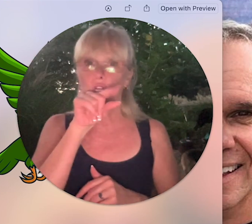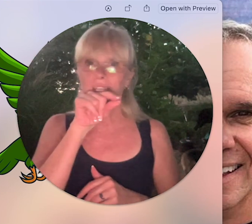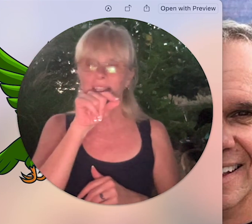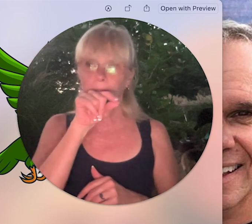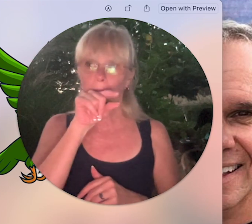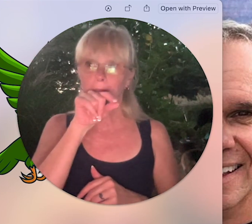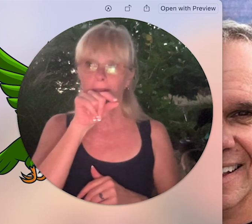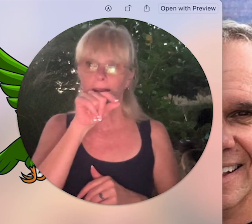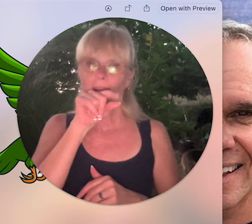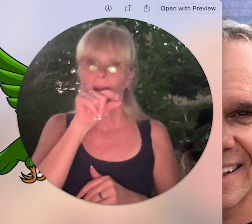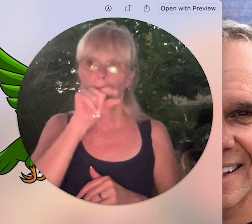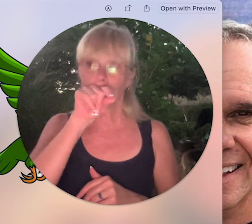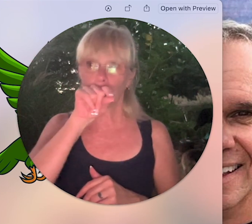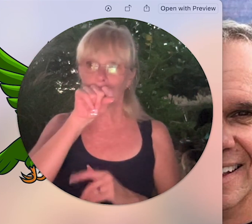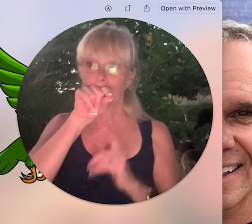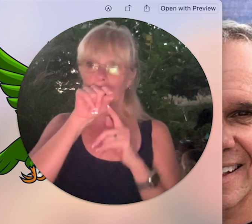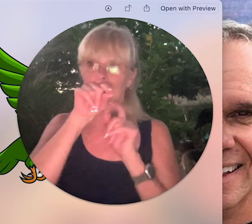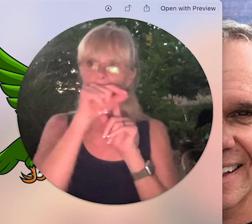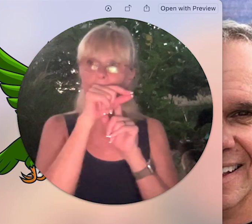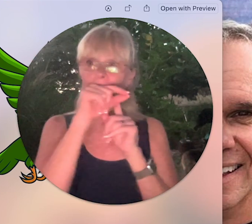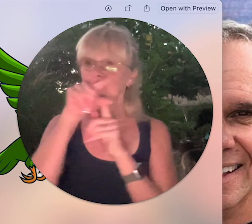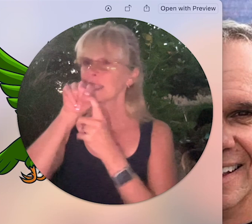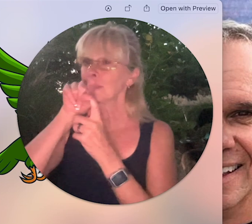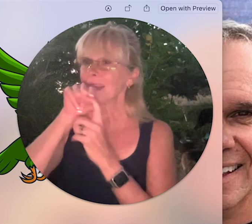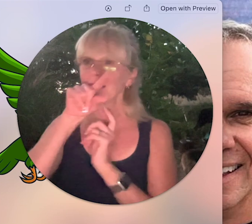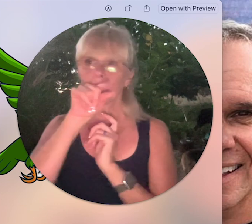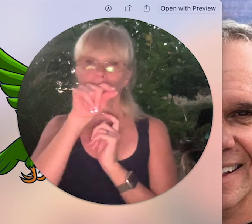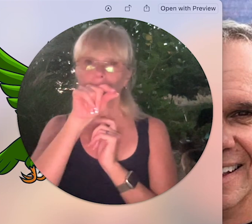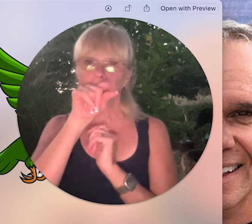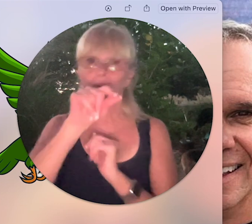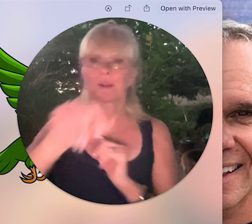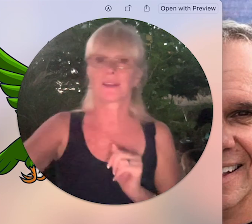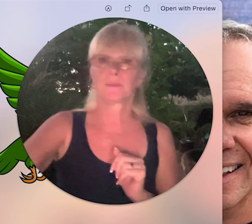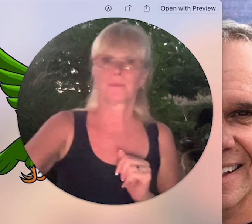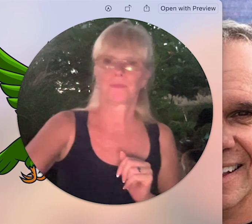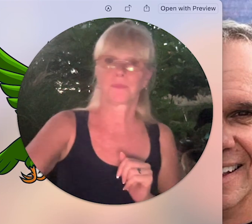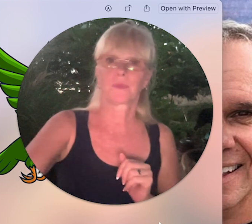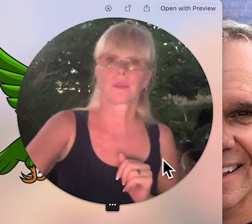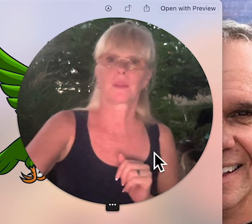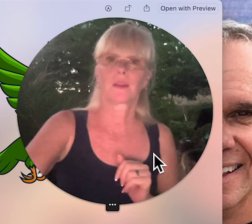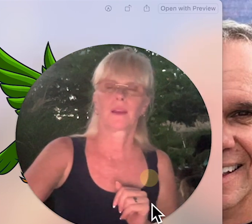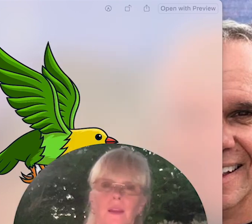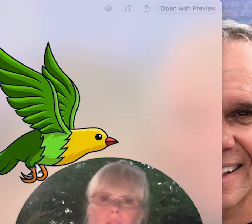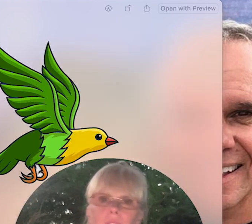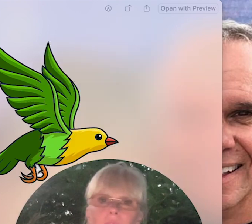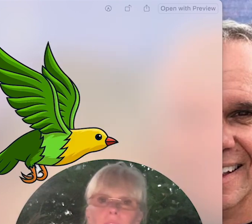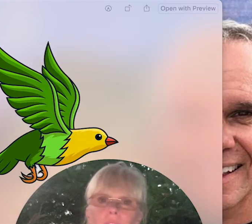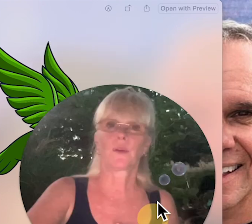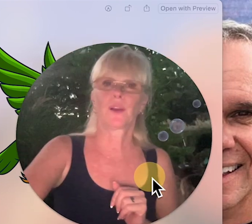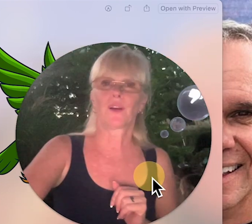bird so it's just the beak bird there we are